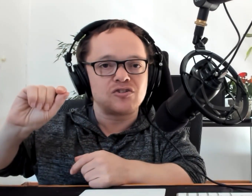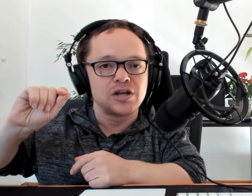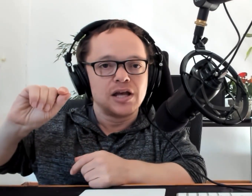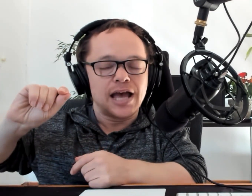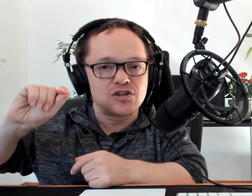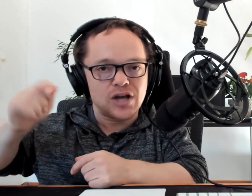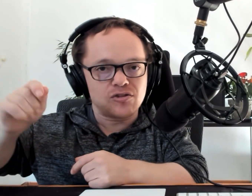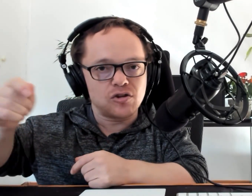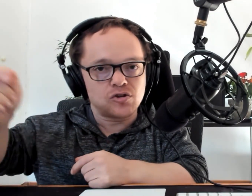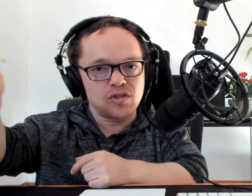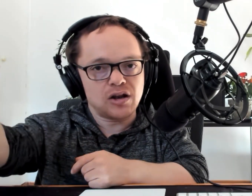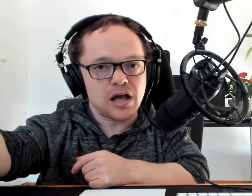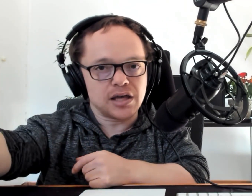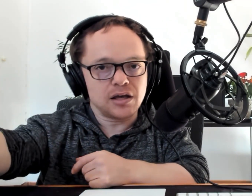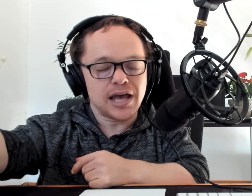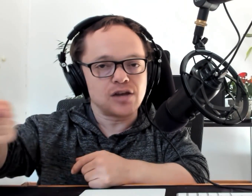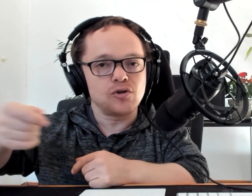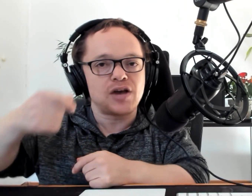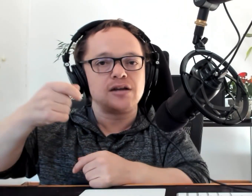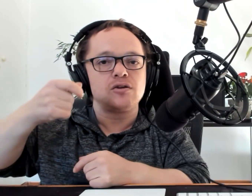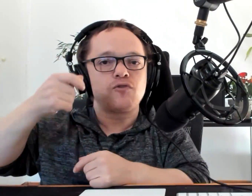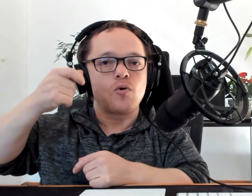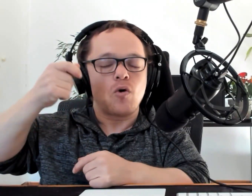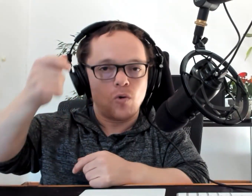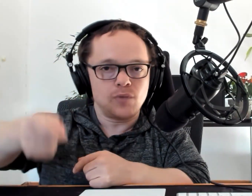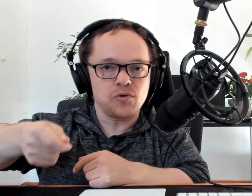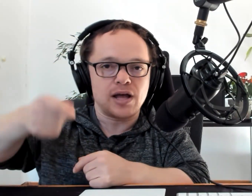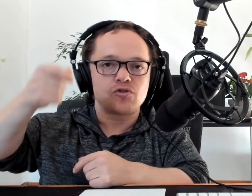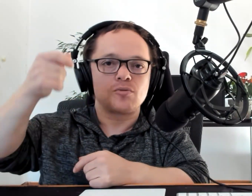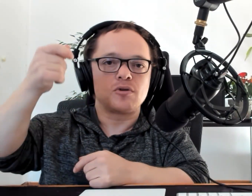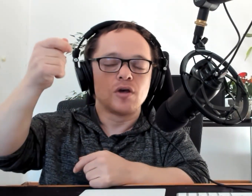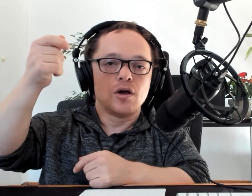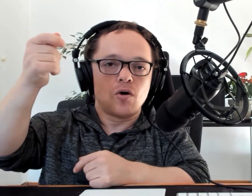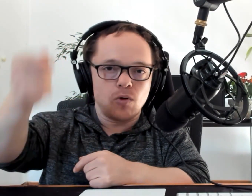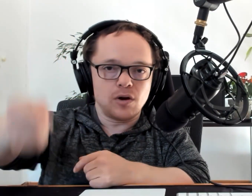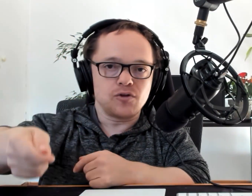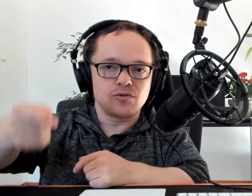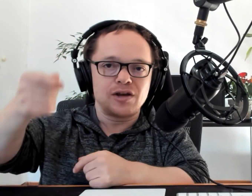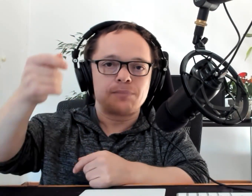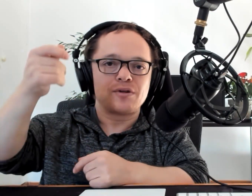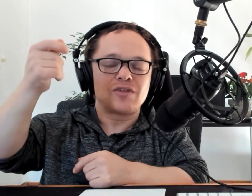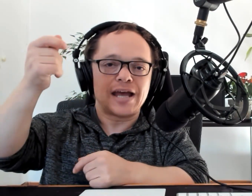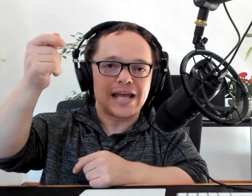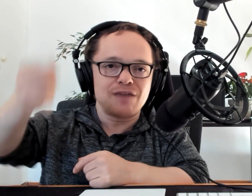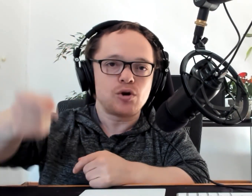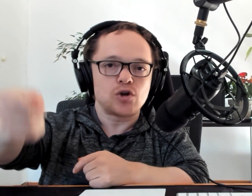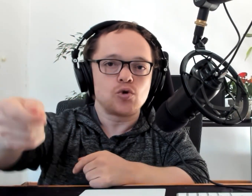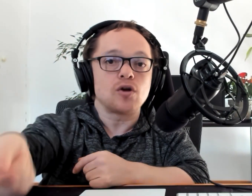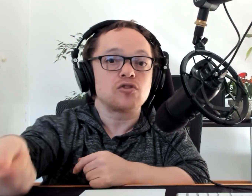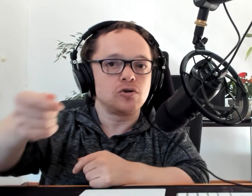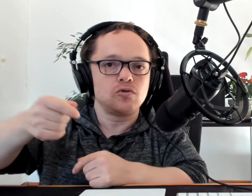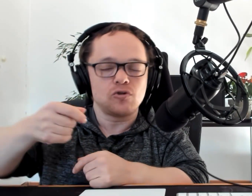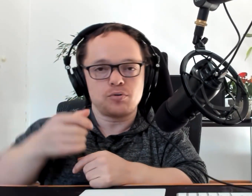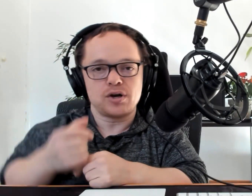just adjust it to their liking. And you've catered for all of your customers, all of your developers, and everyone who wants to use your product.